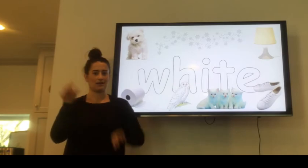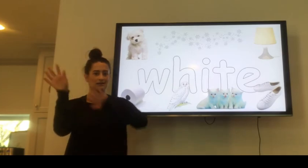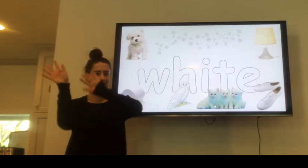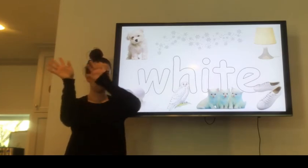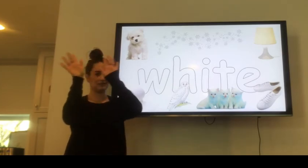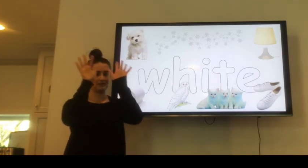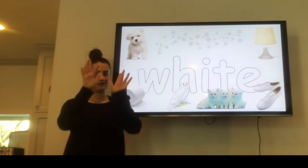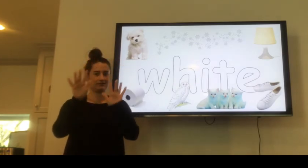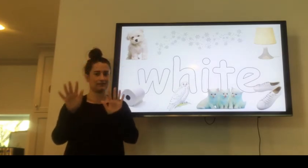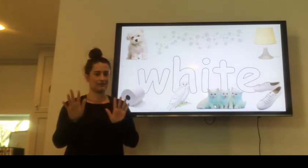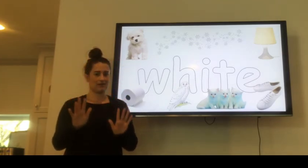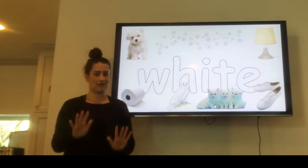White snow.